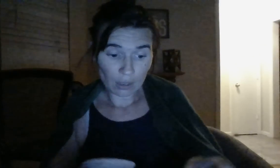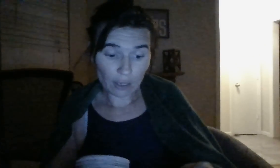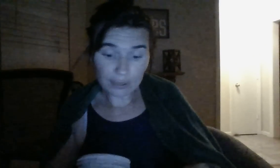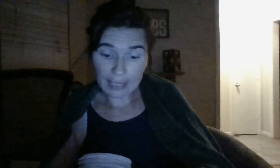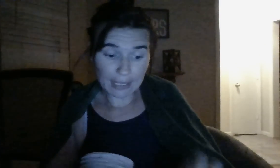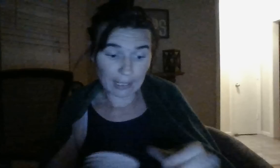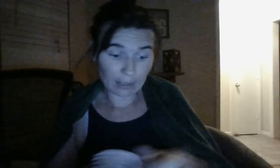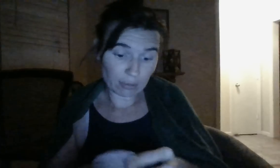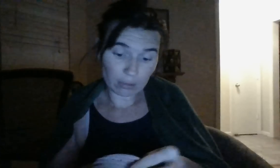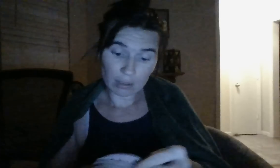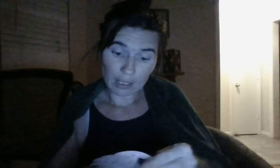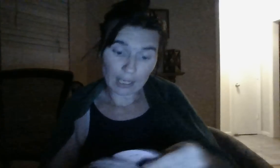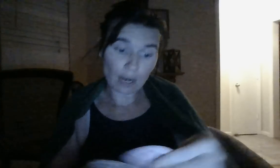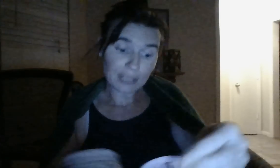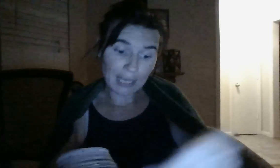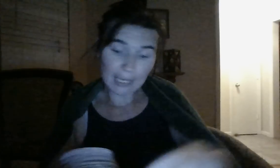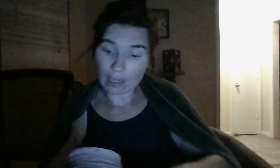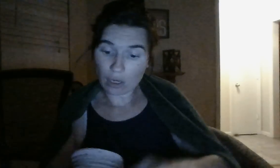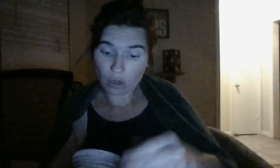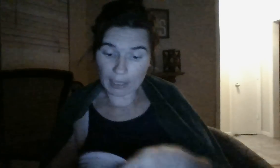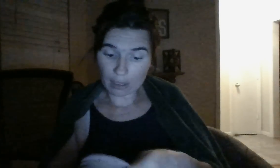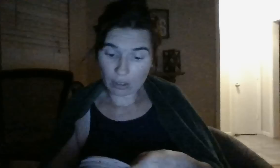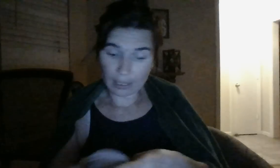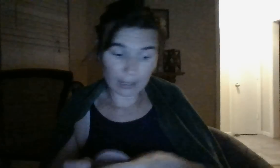Her take it. And I heard take it. Oh, my God.